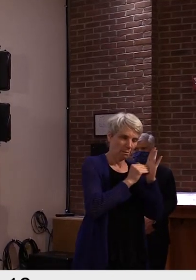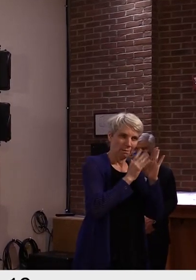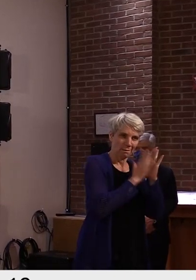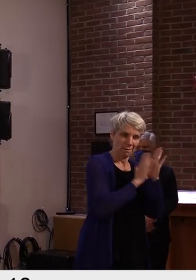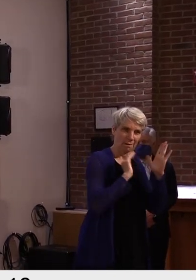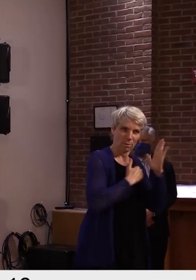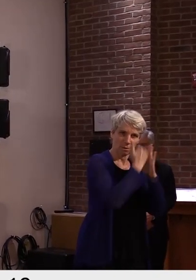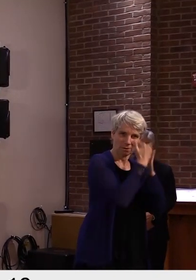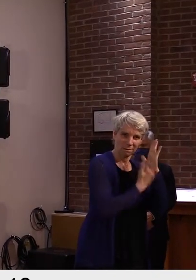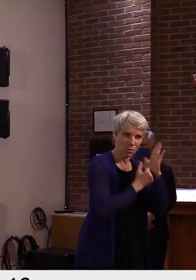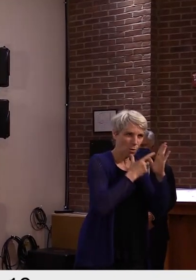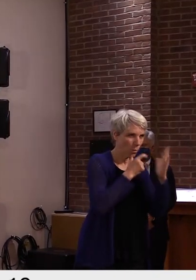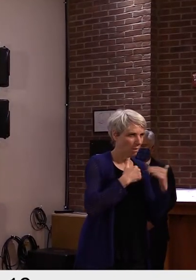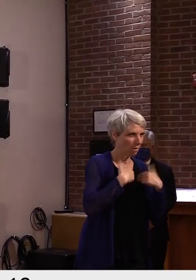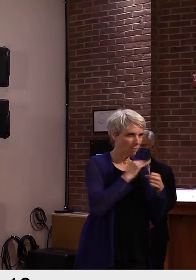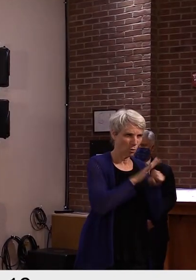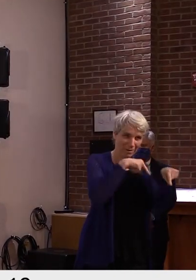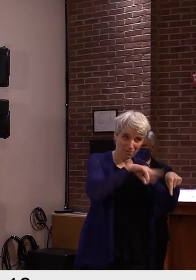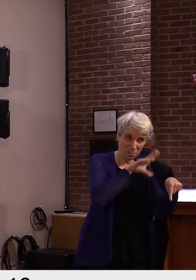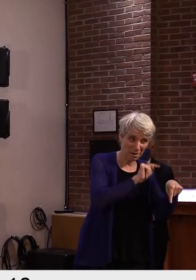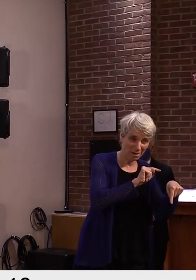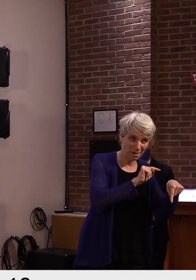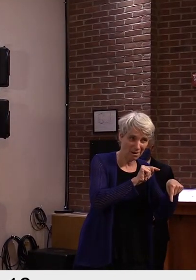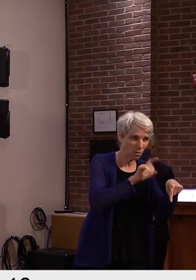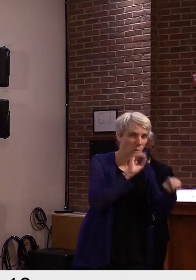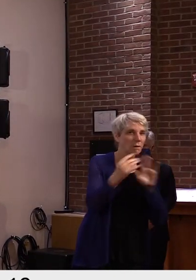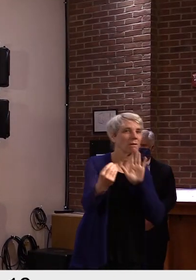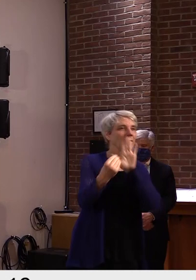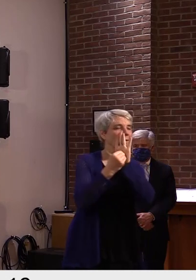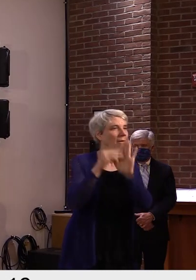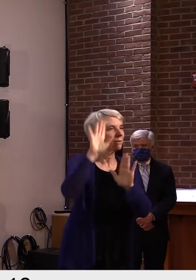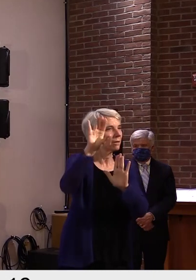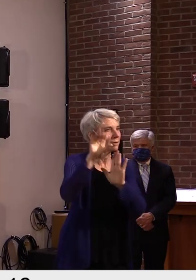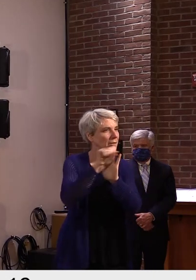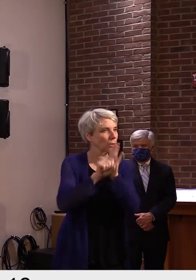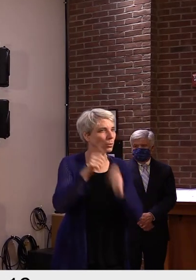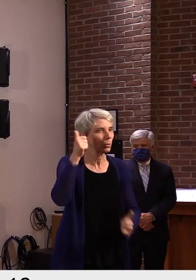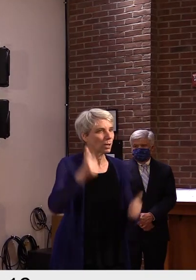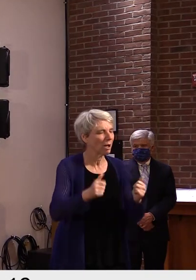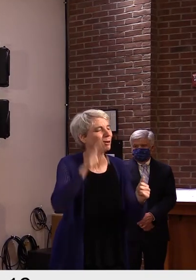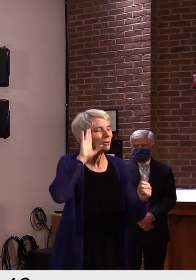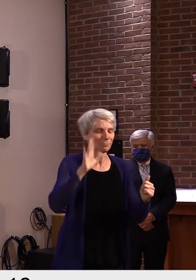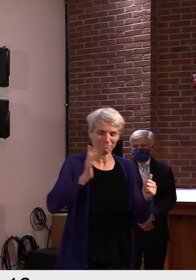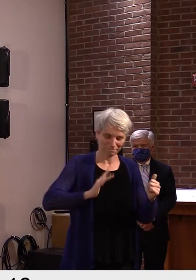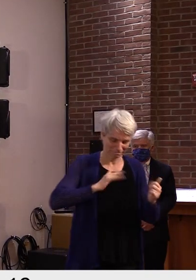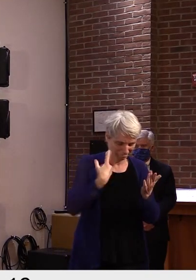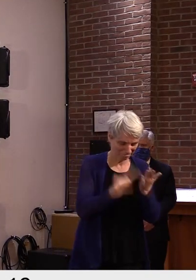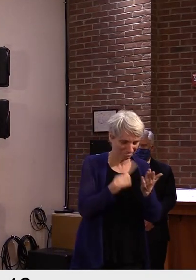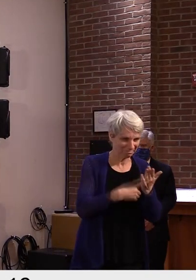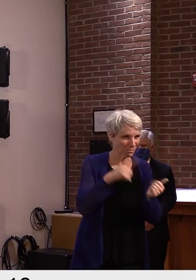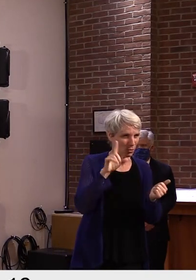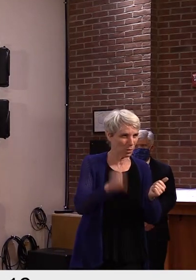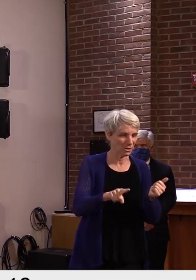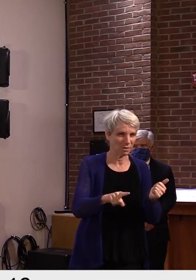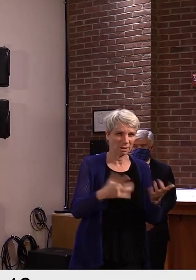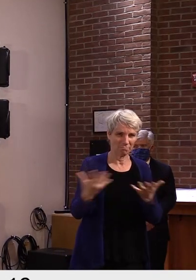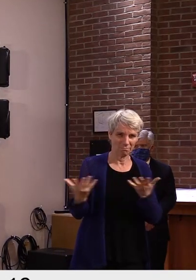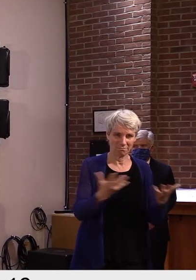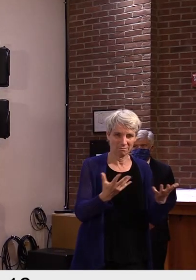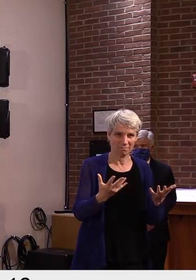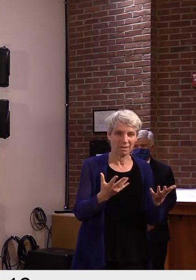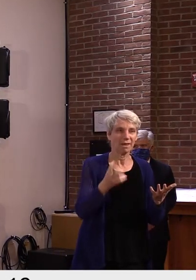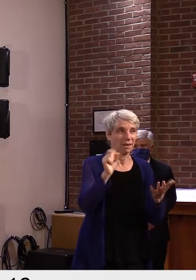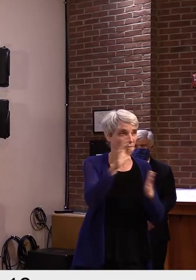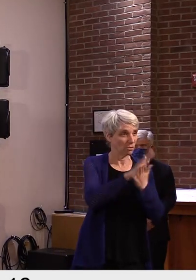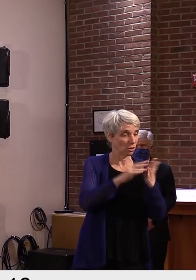come up before, you know, someone out-of-state being tested here is not a Vermont case, but how does this fall? How would these